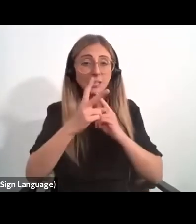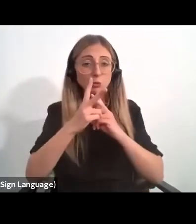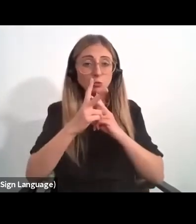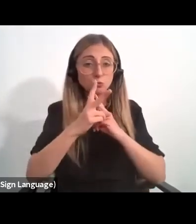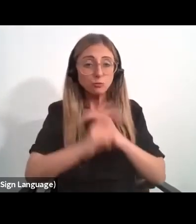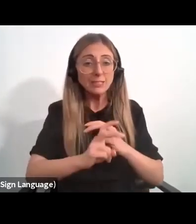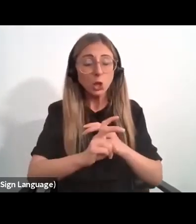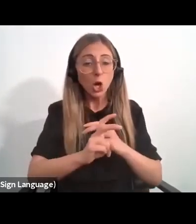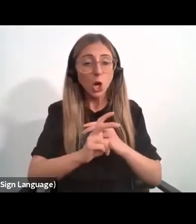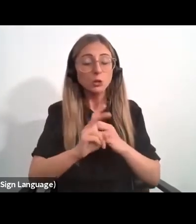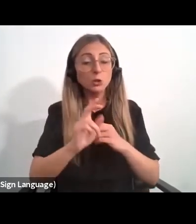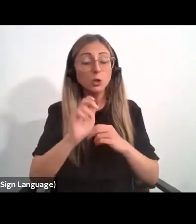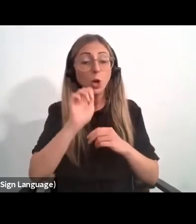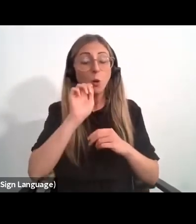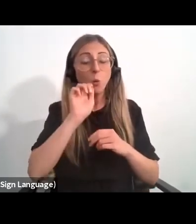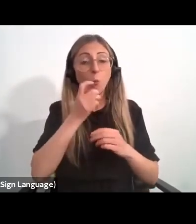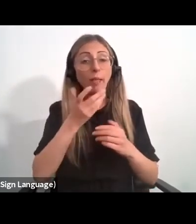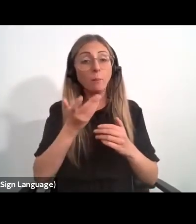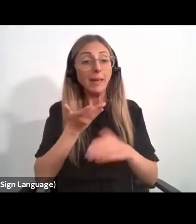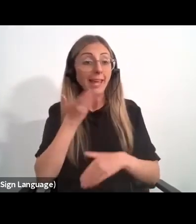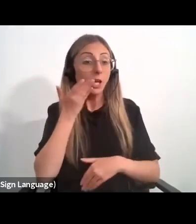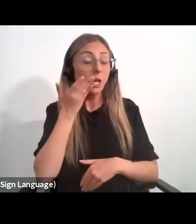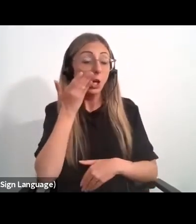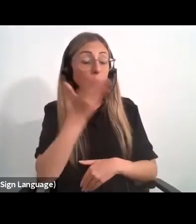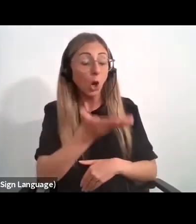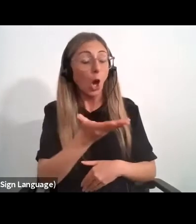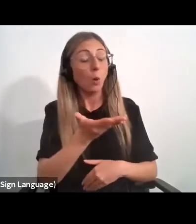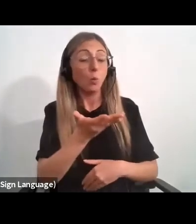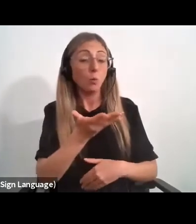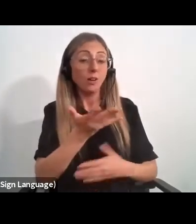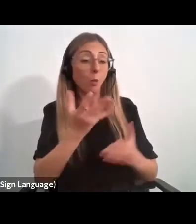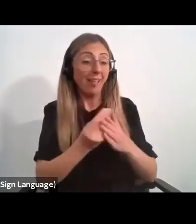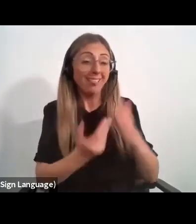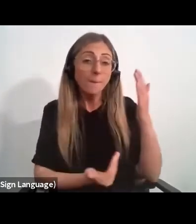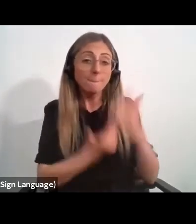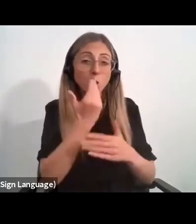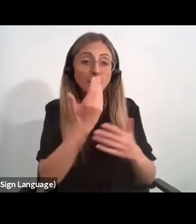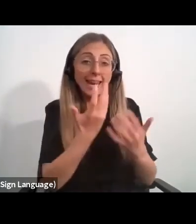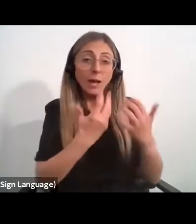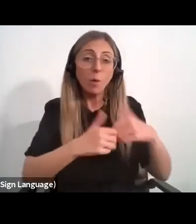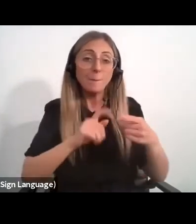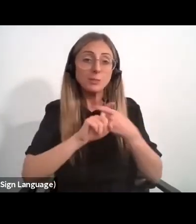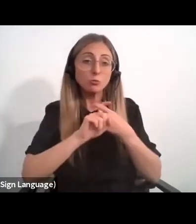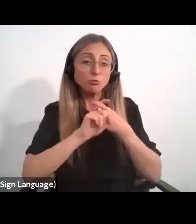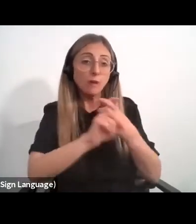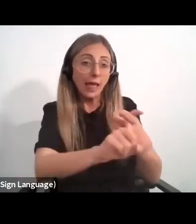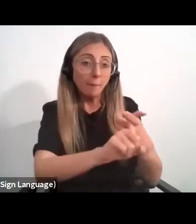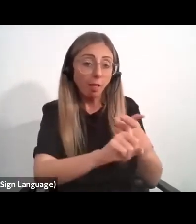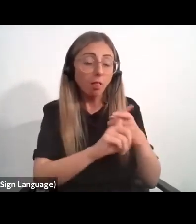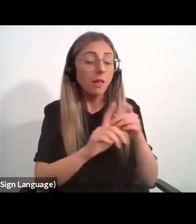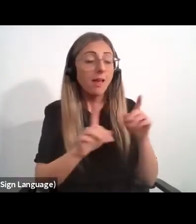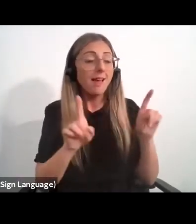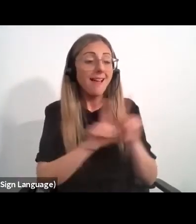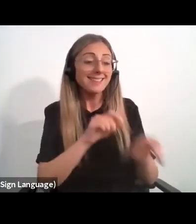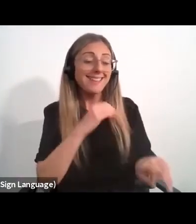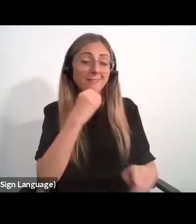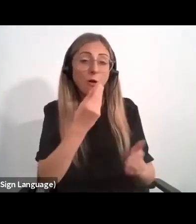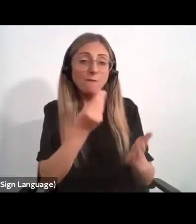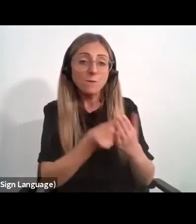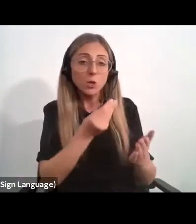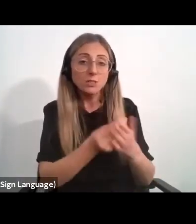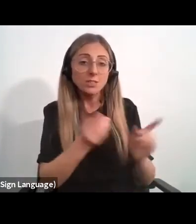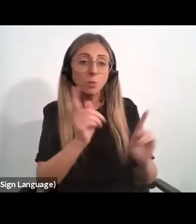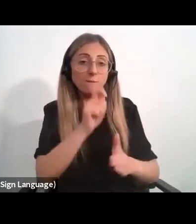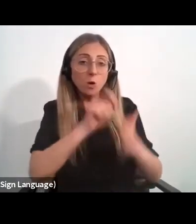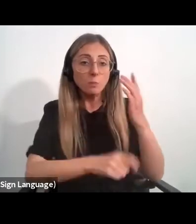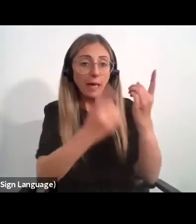gravitate to environments where their work is leveraged by modern equipment, reliable utilities and sufficient funding for supplies,